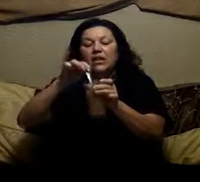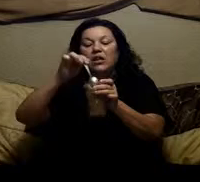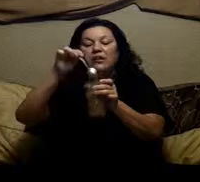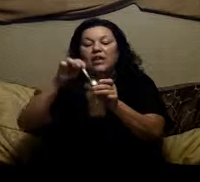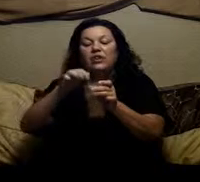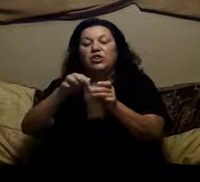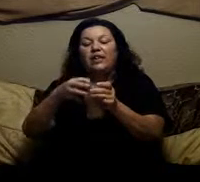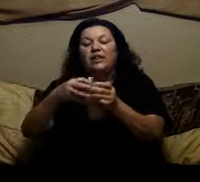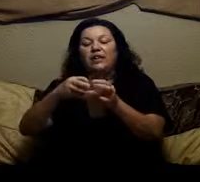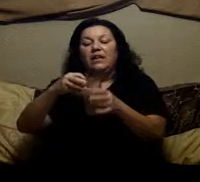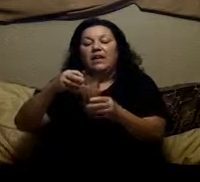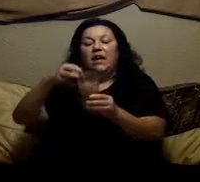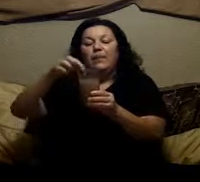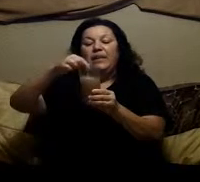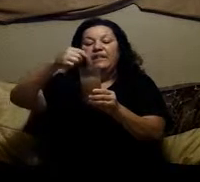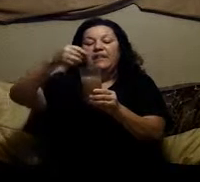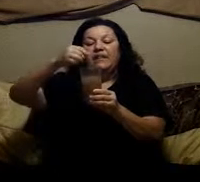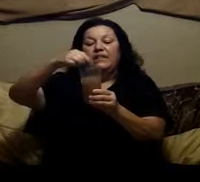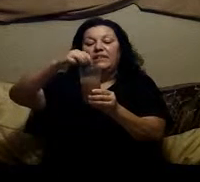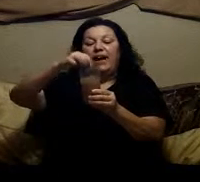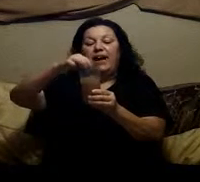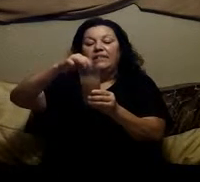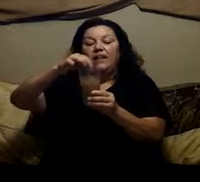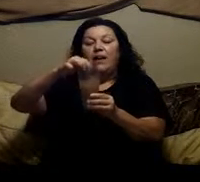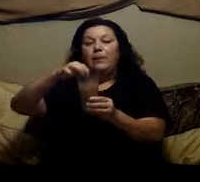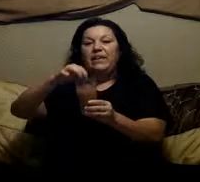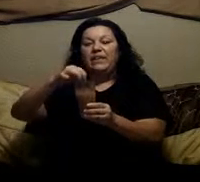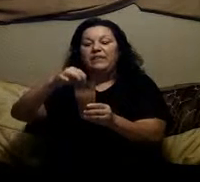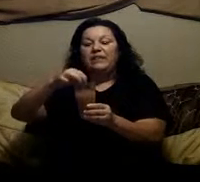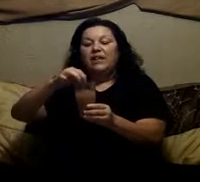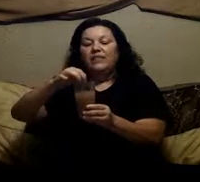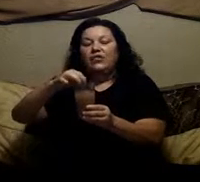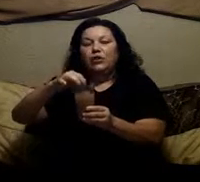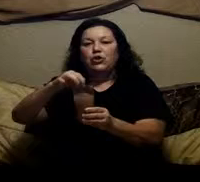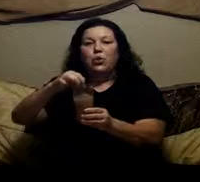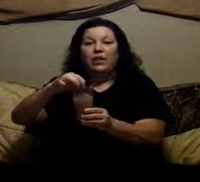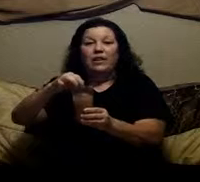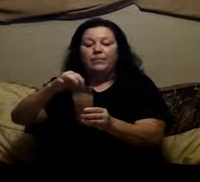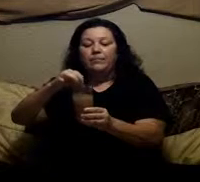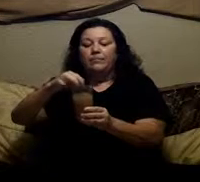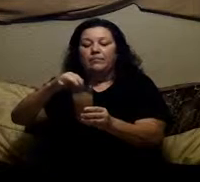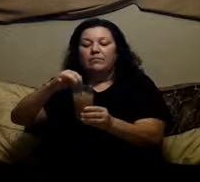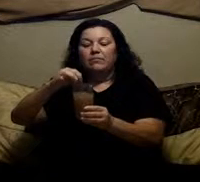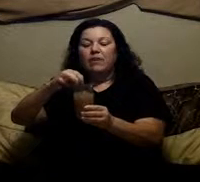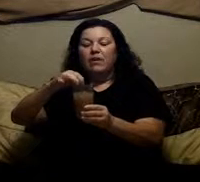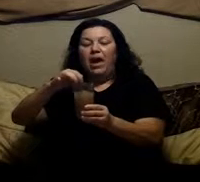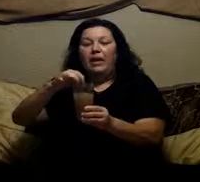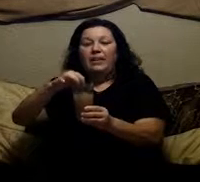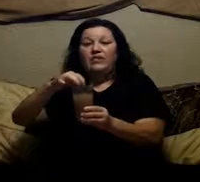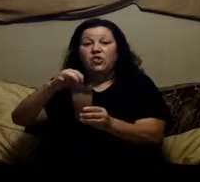You're kind of checking up against the sides of the glass because this starts to quiet late And I mean it